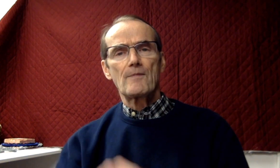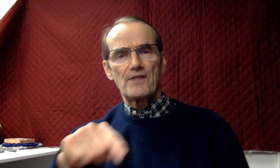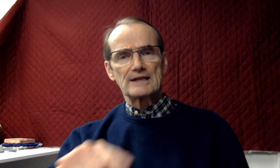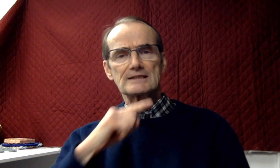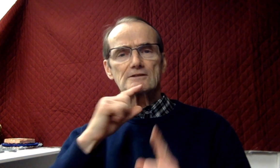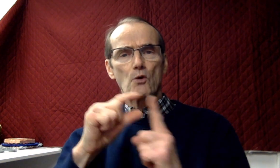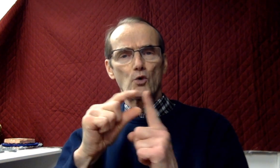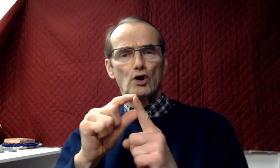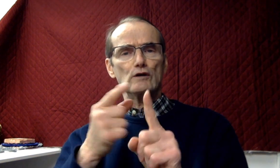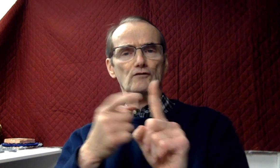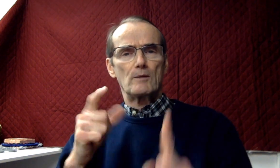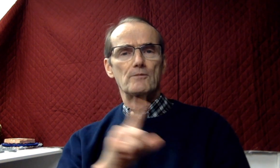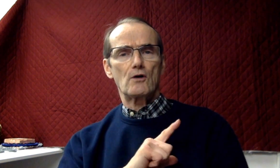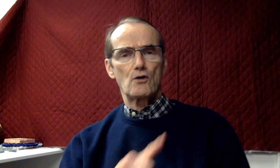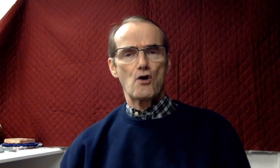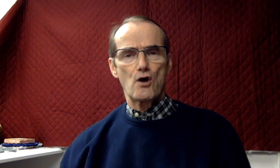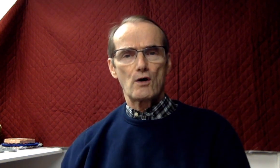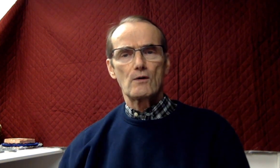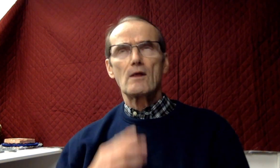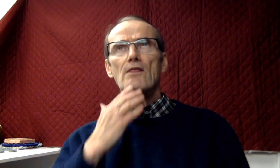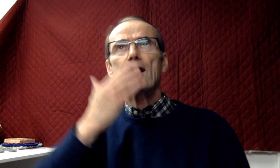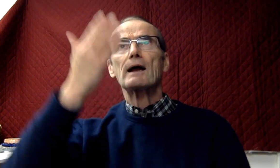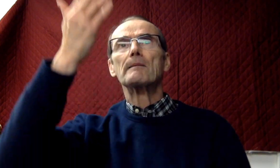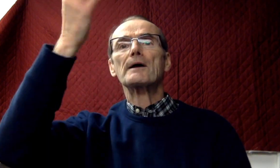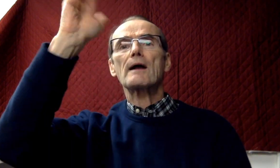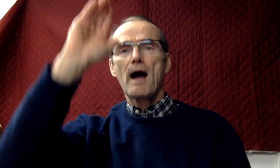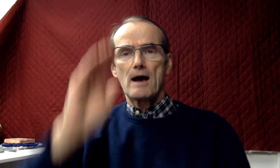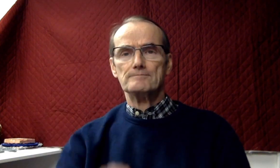The word of the Lord. Thanks be to God.